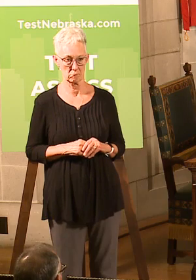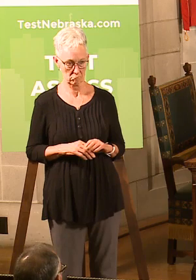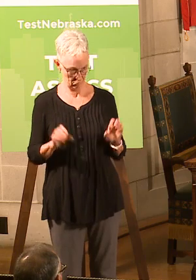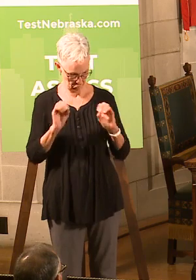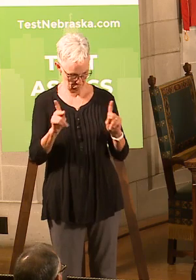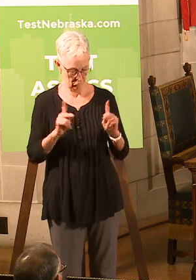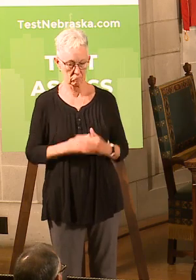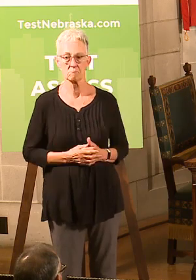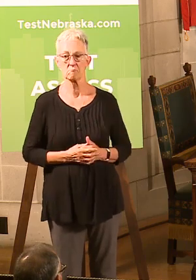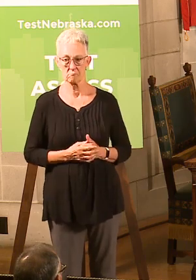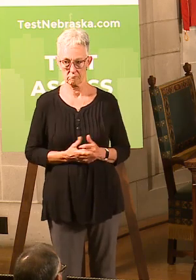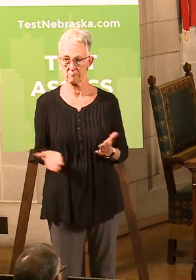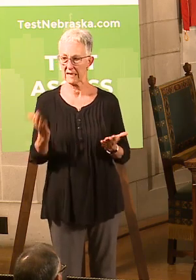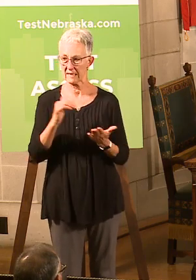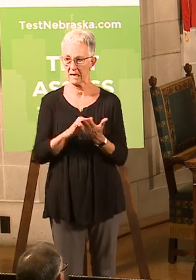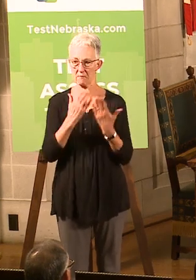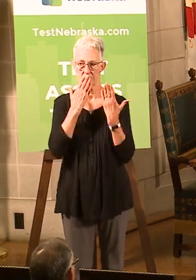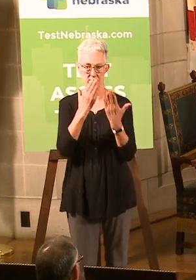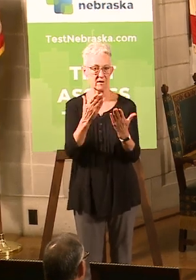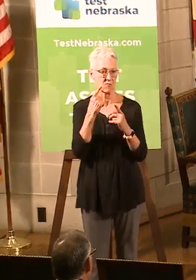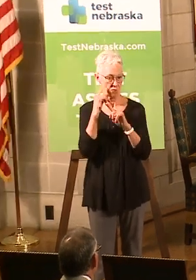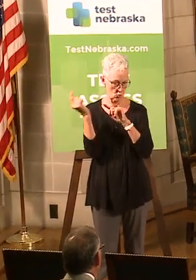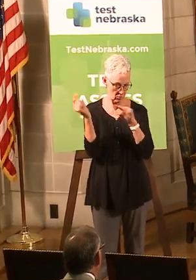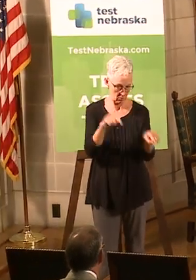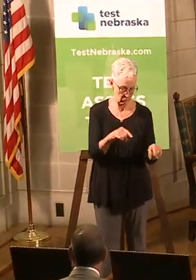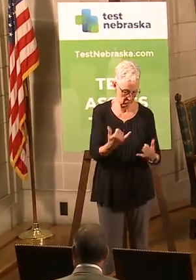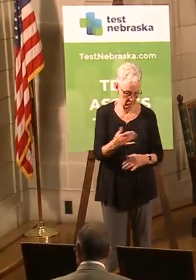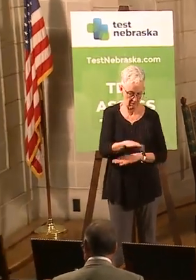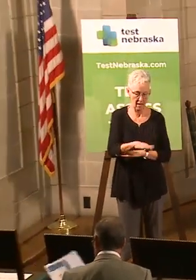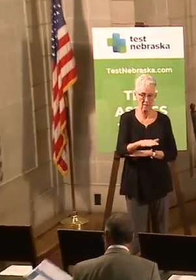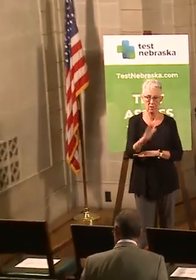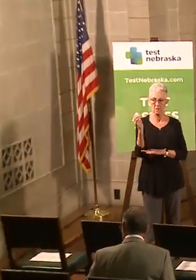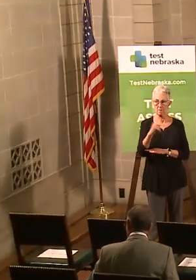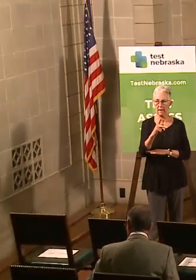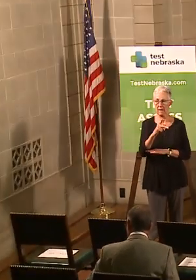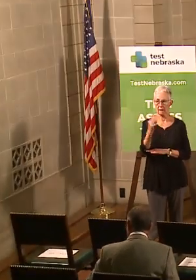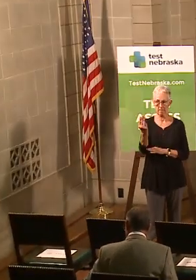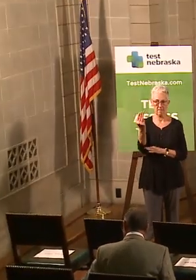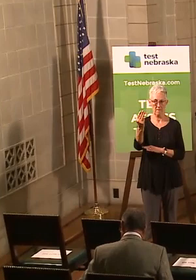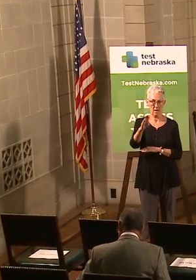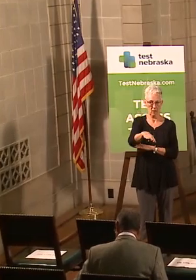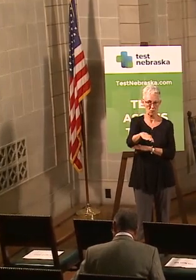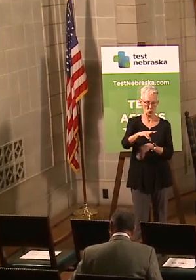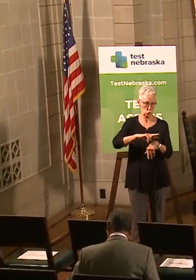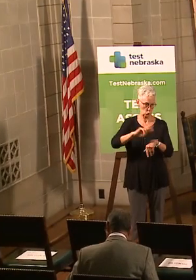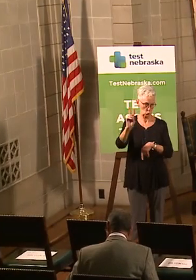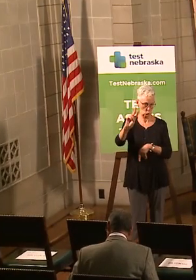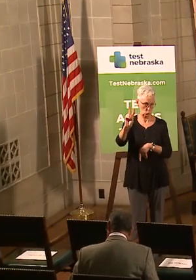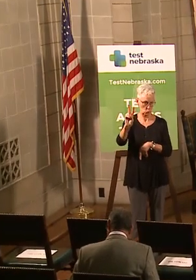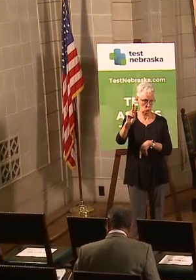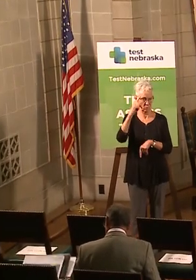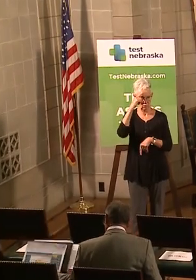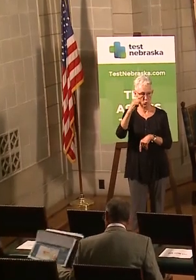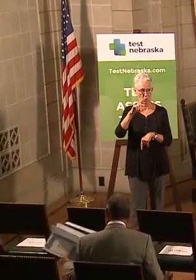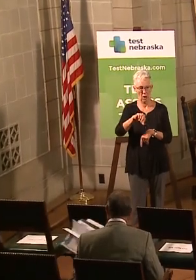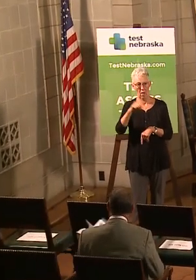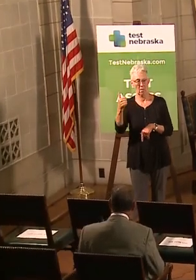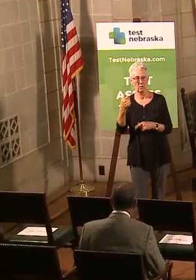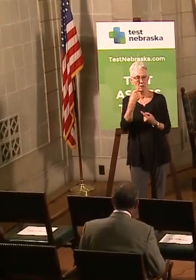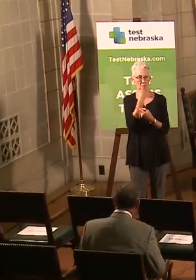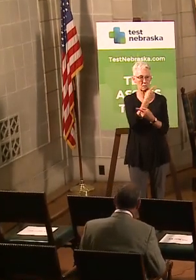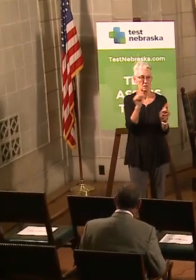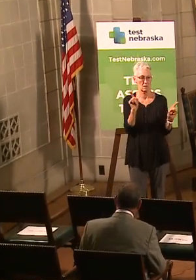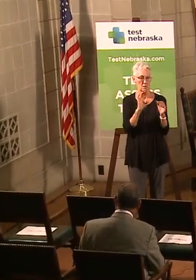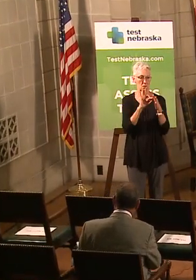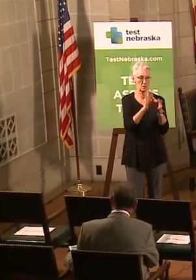Okay. Well, again, folks, thank you very much for joining us here. We'll be back again Monday at 2 p.m. Central time for another announcement with regard to what the